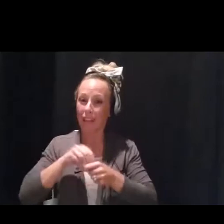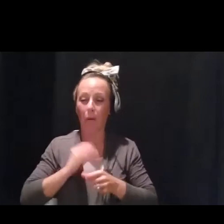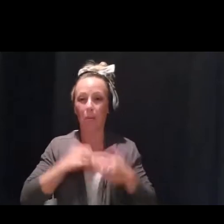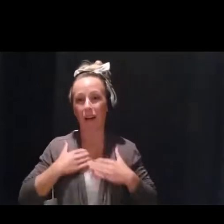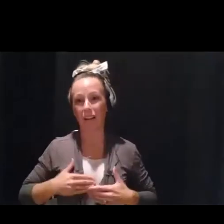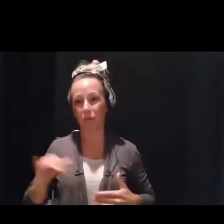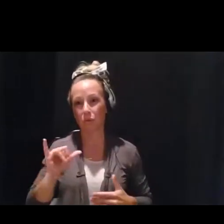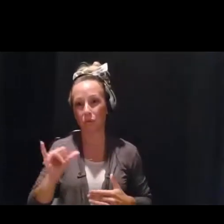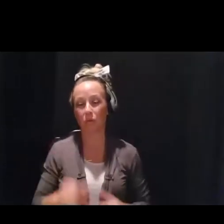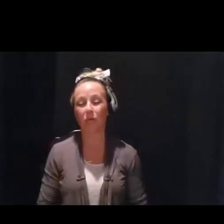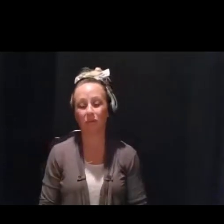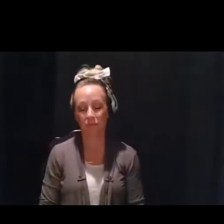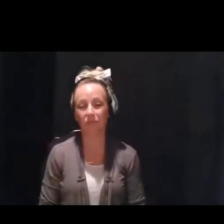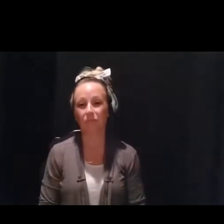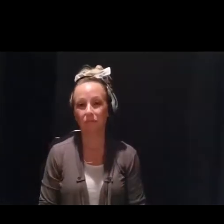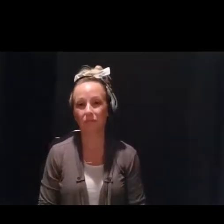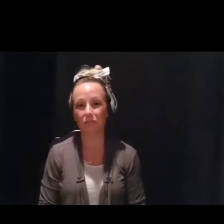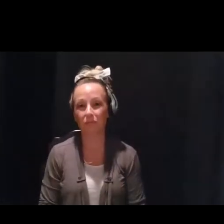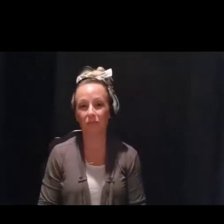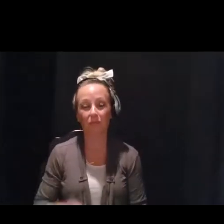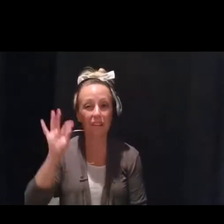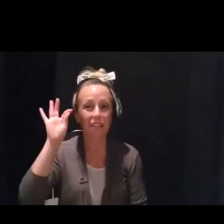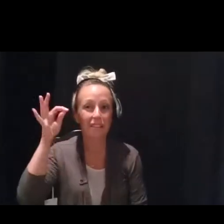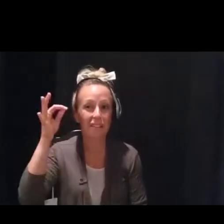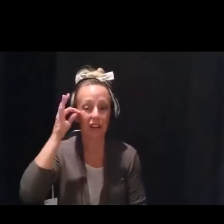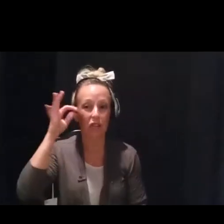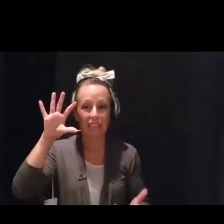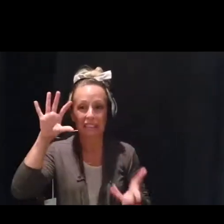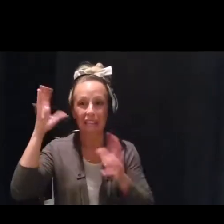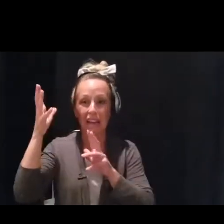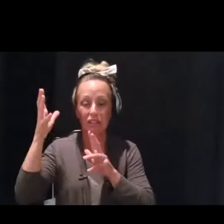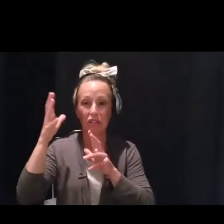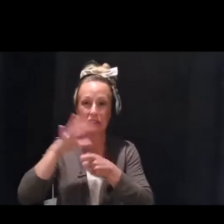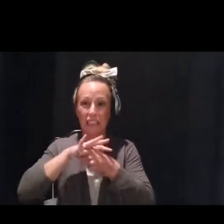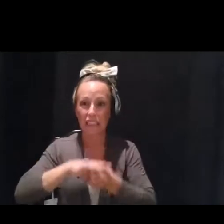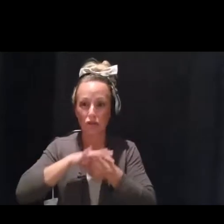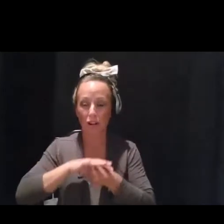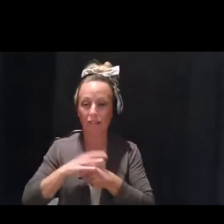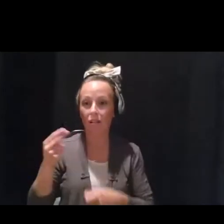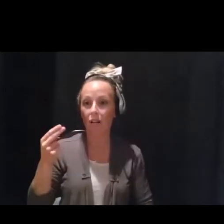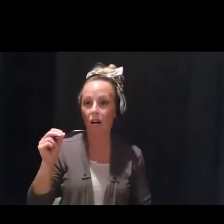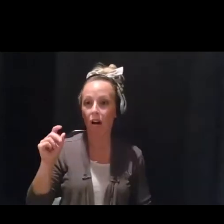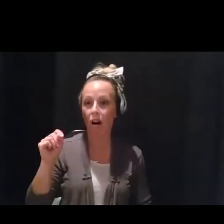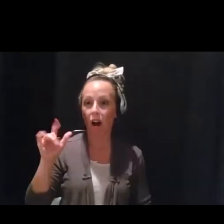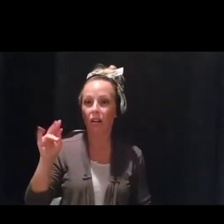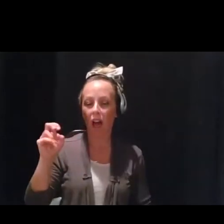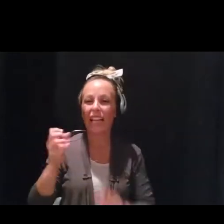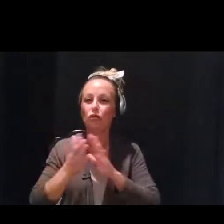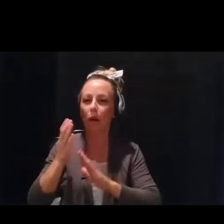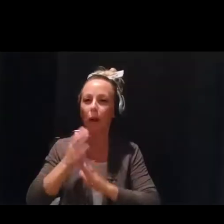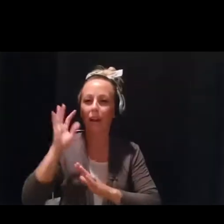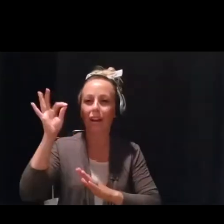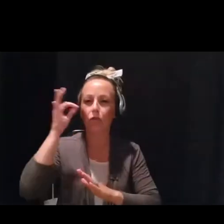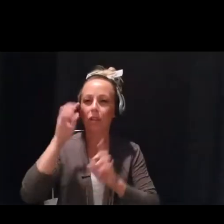The Federal Disaster Distress Hotline, which is run by SAMHSA Department, a federal department,